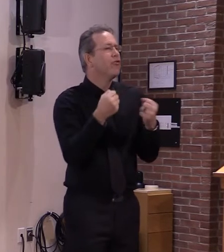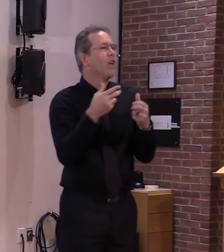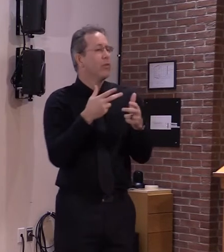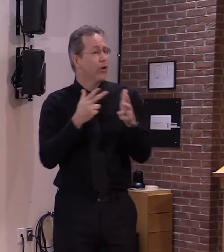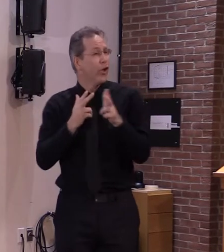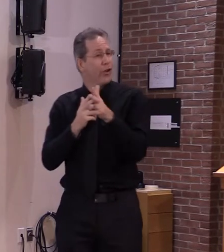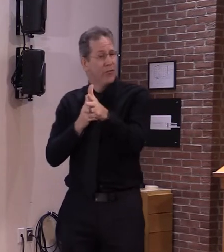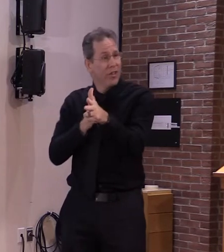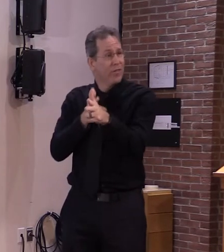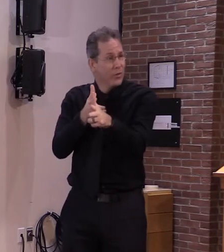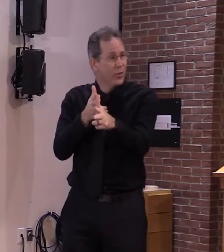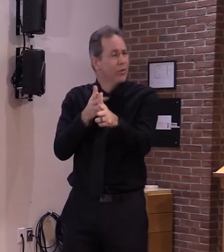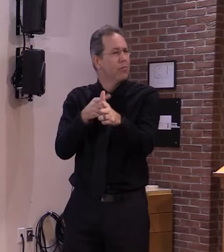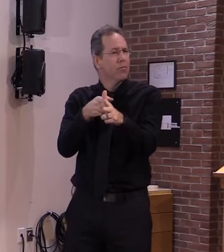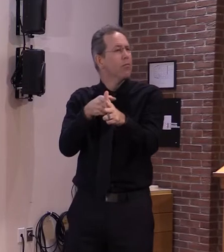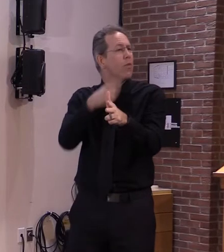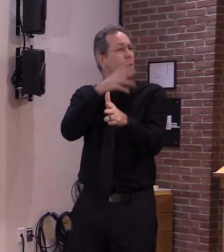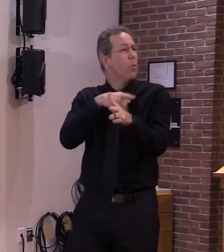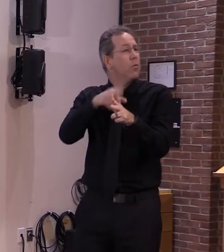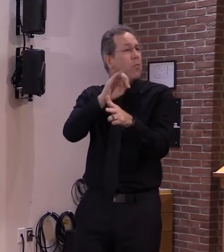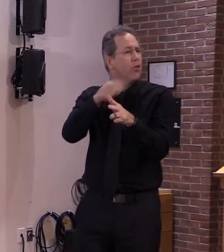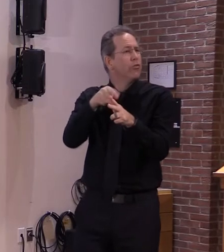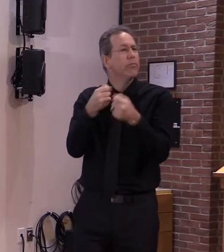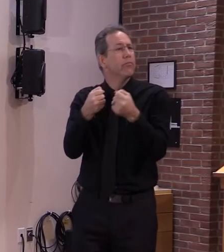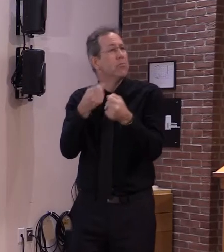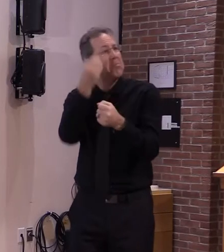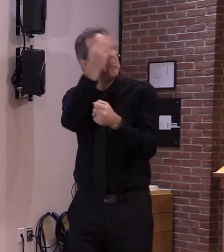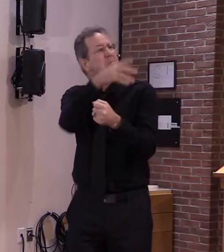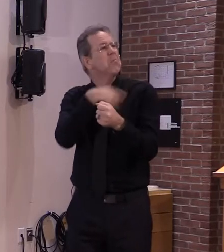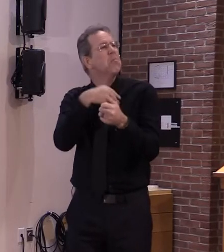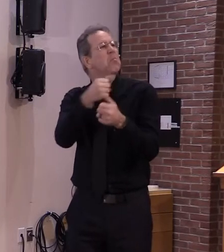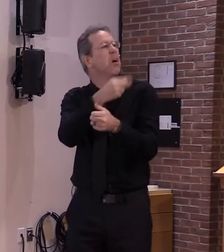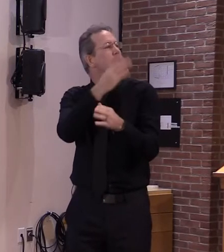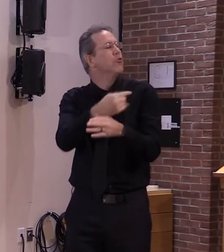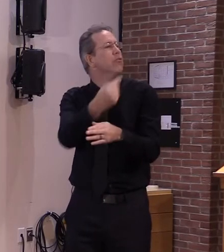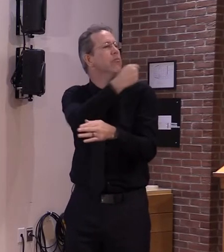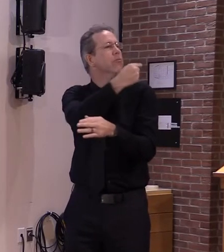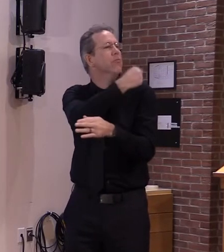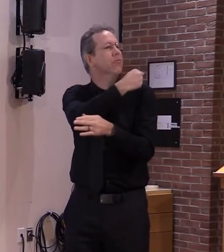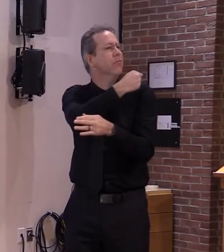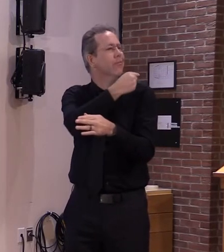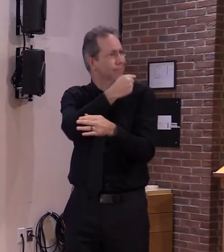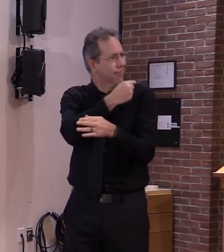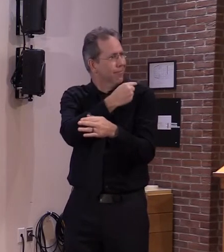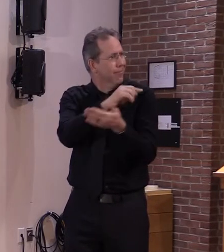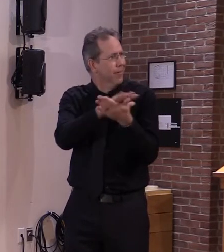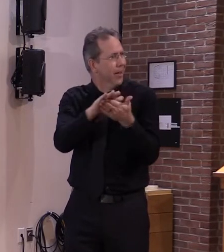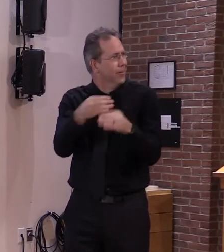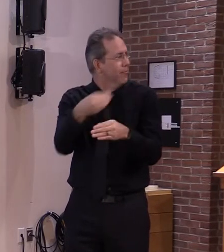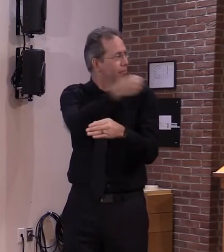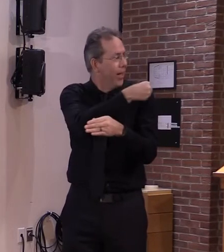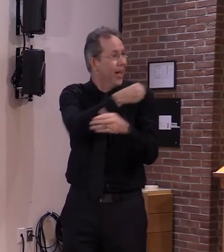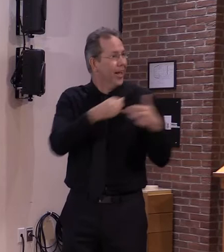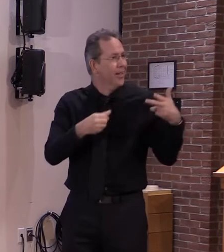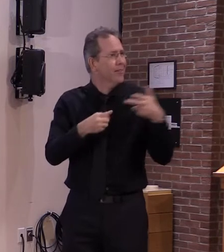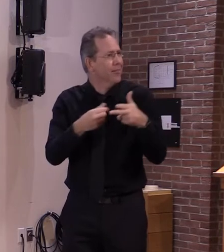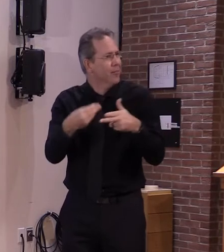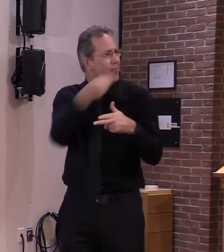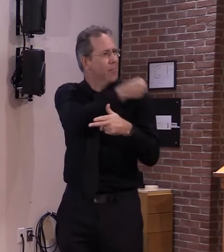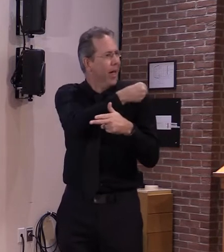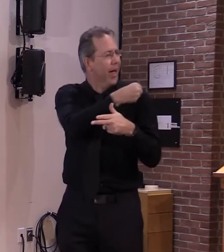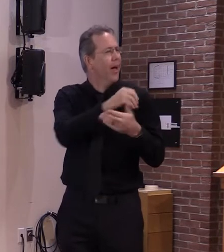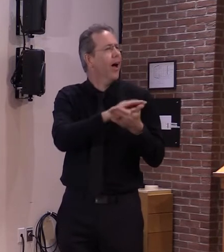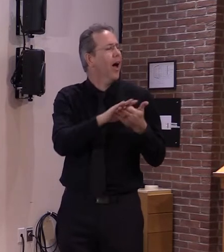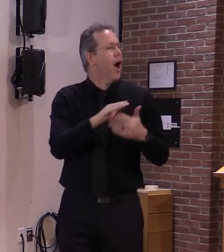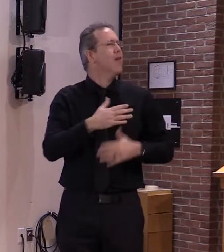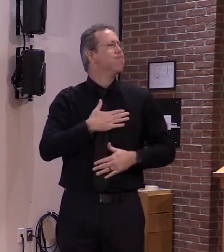you could be making their day with one small act of kindness her nominator noted that in times like